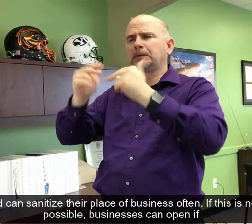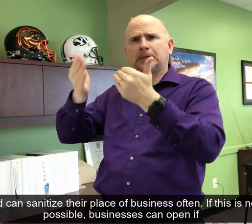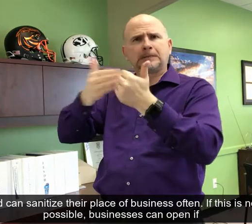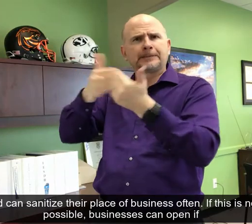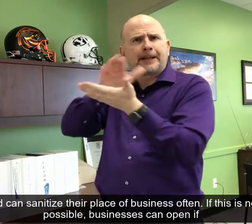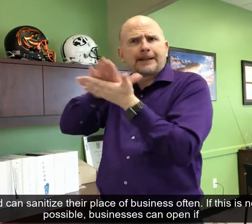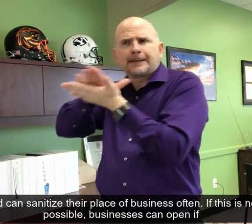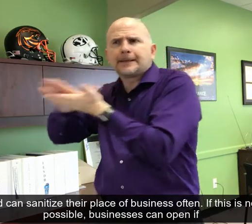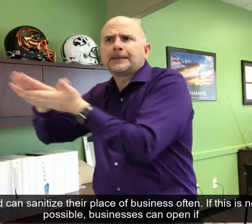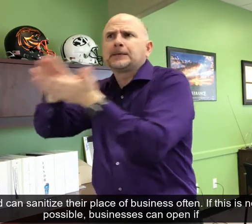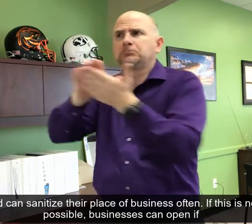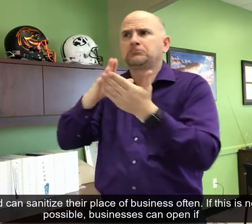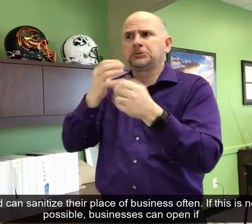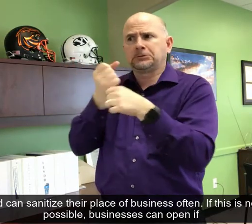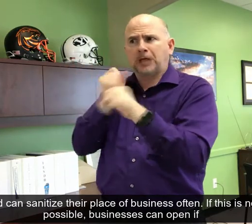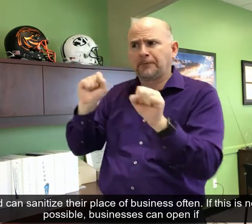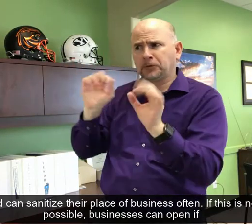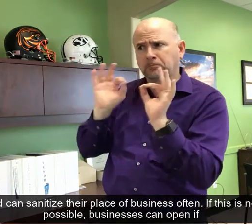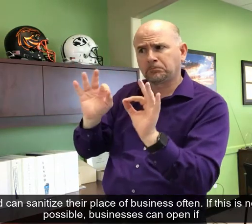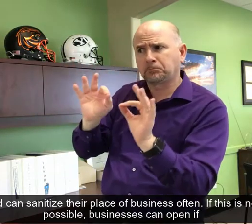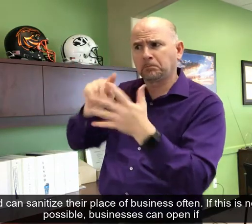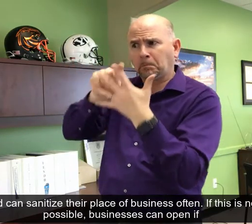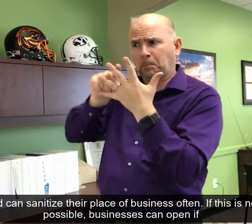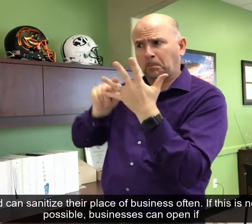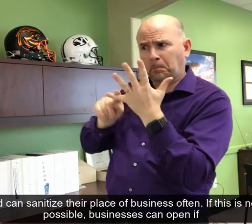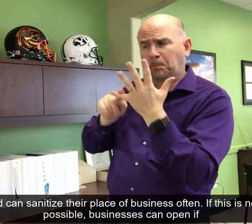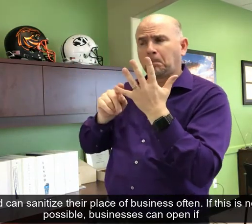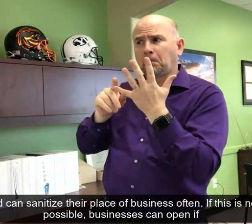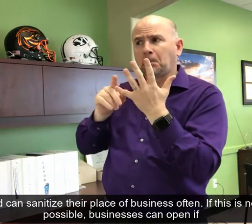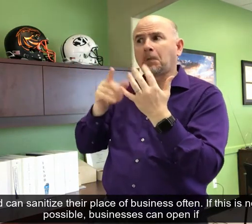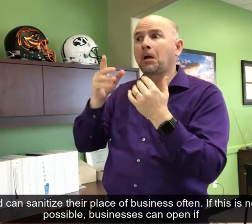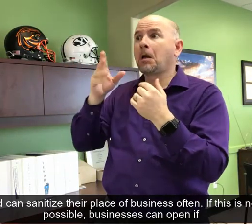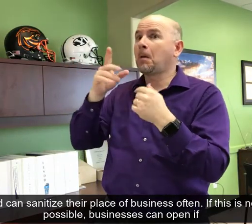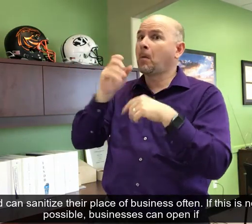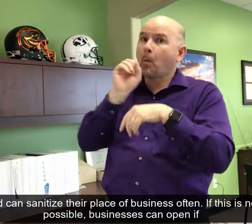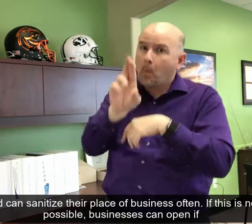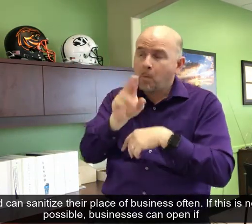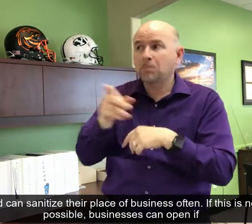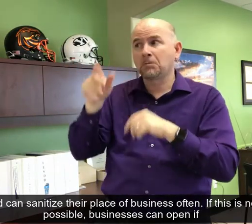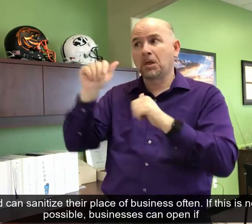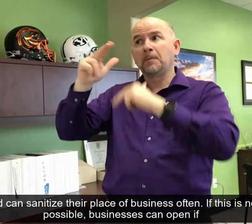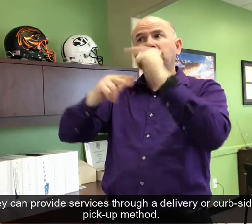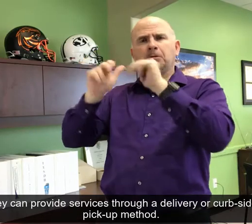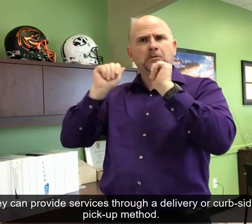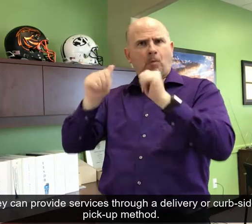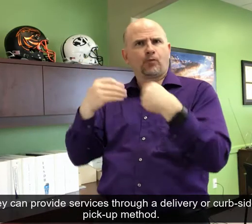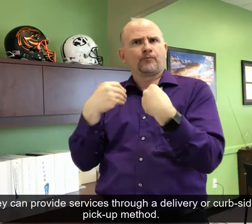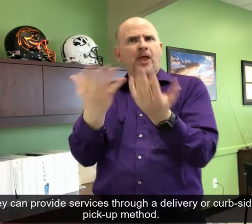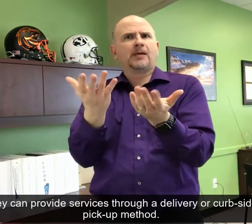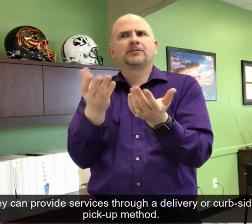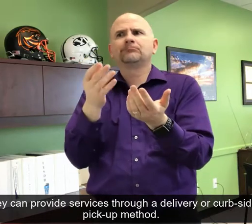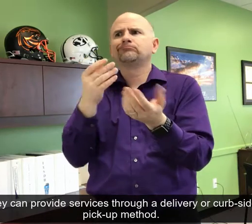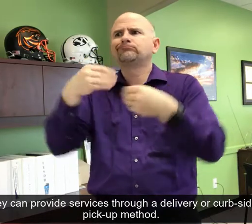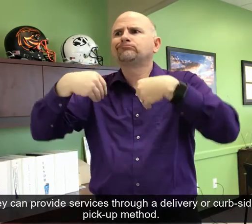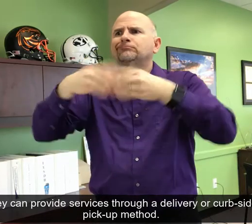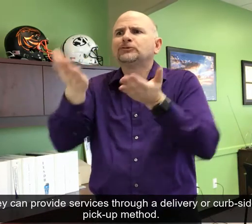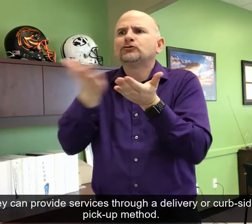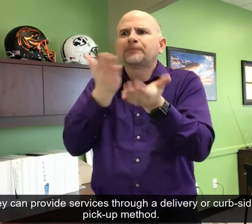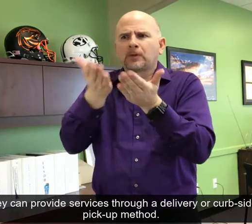business often. If this is not possible, businesses can open if they can provide services through a delivery